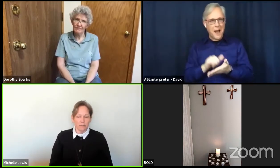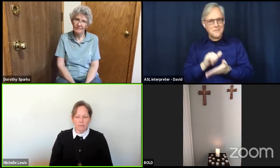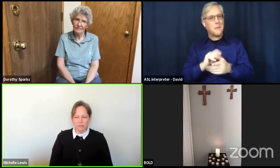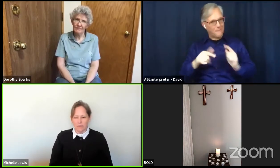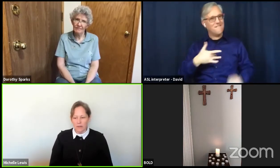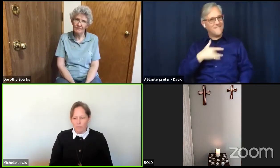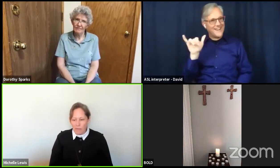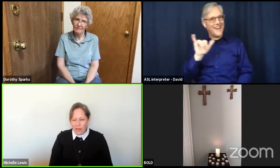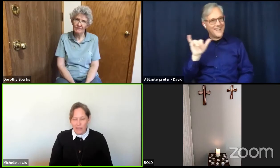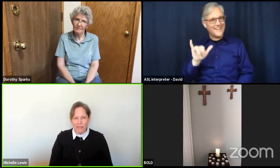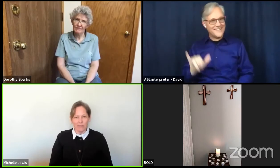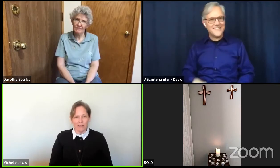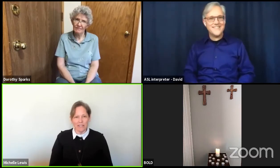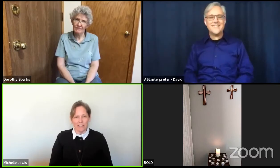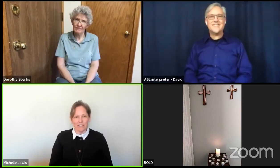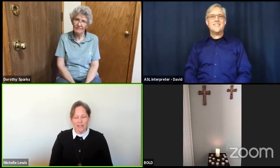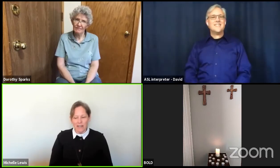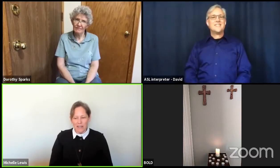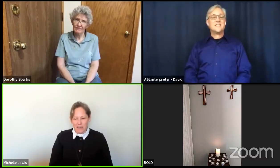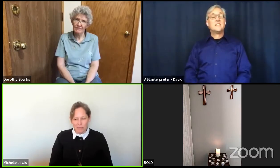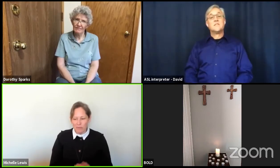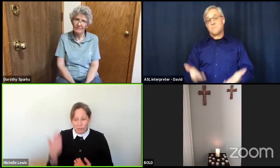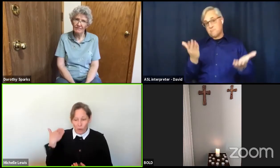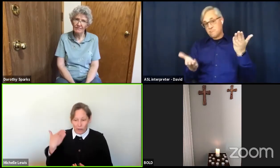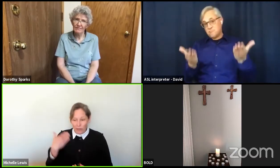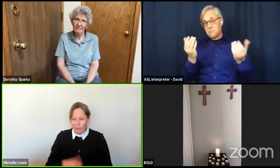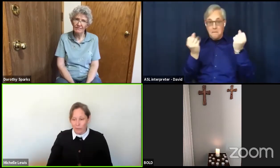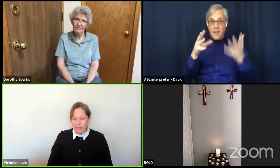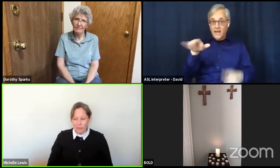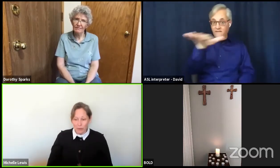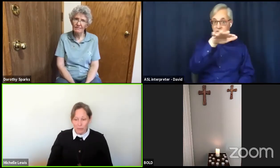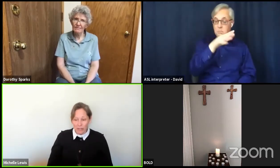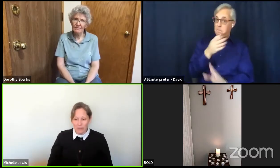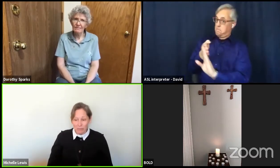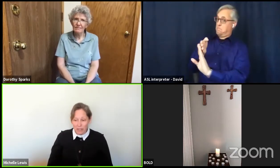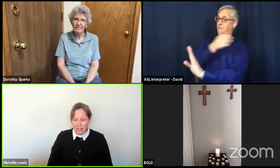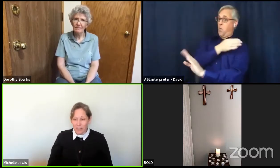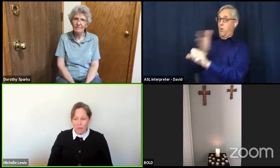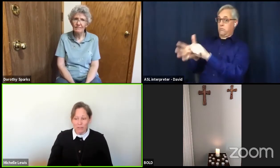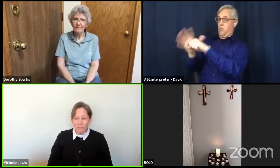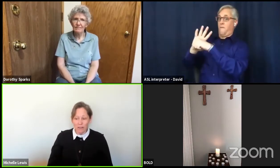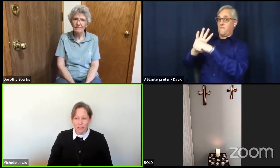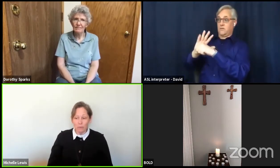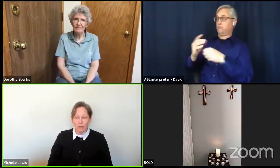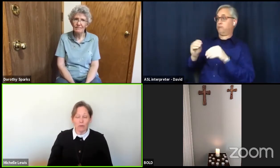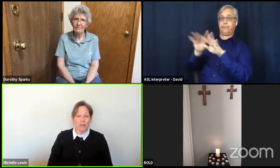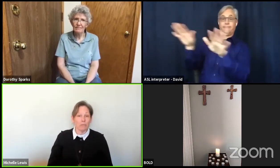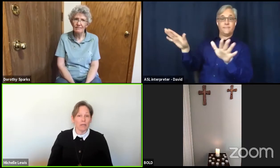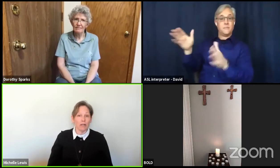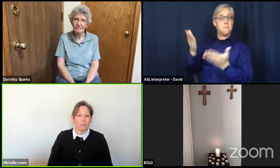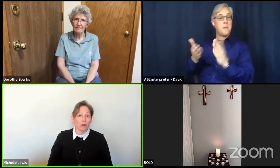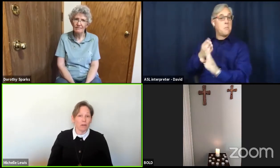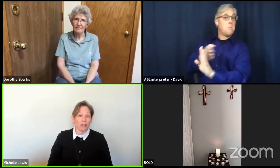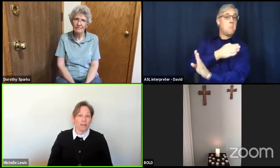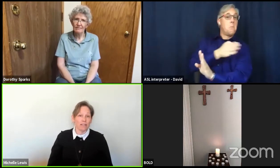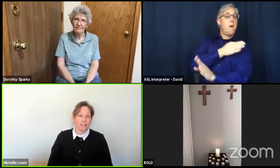Many of us, before, we would have admitted that we felt like we were coming apart at the seams.